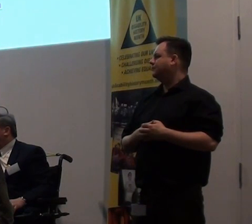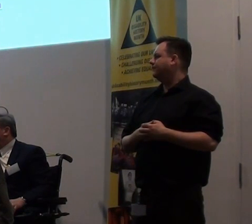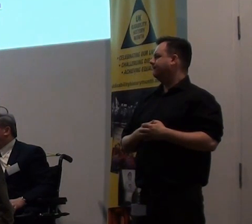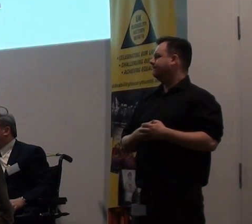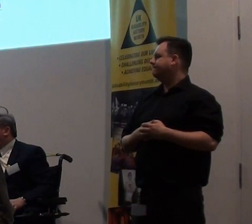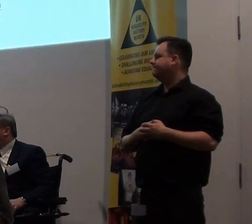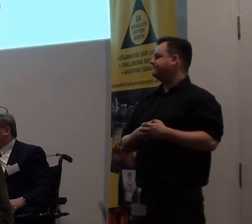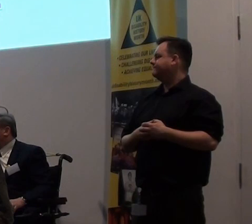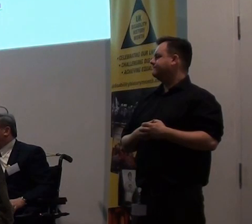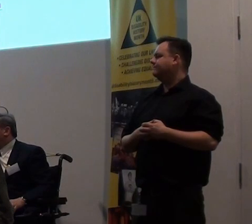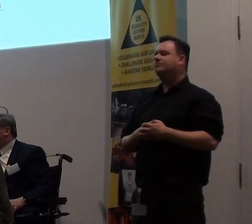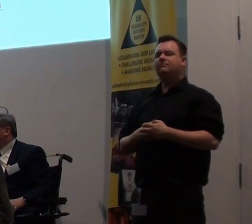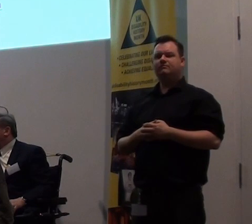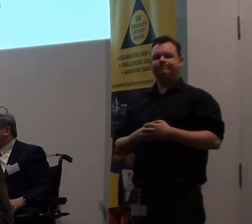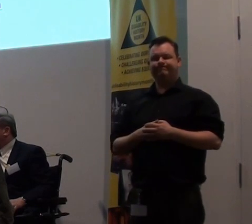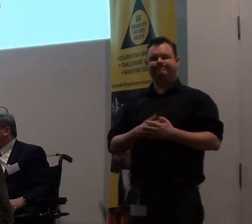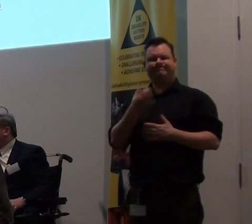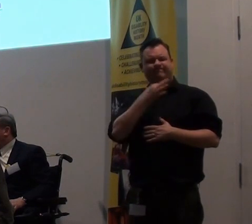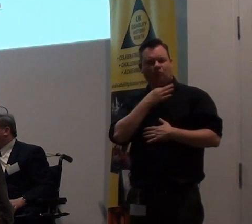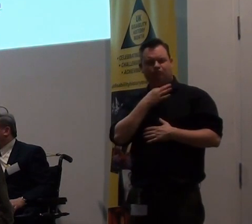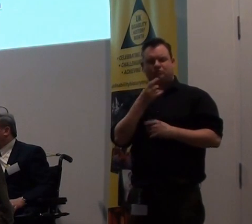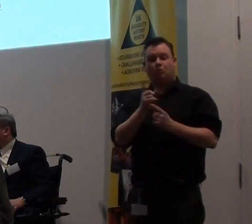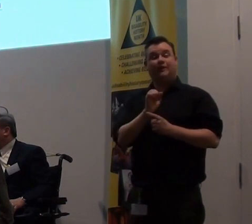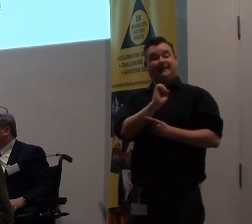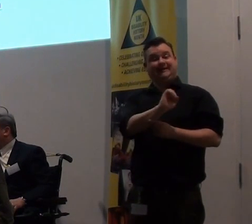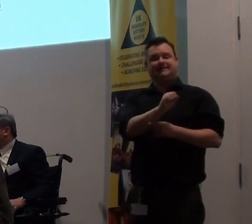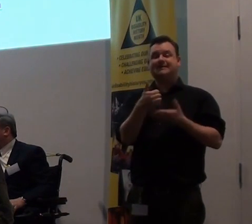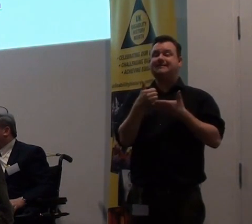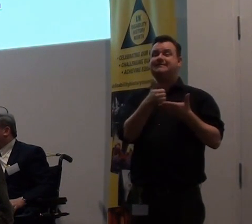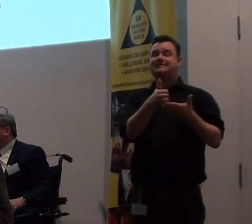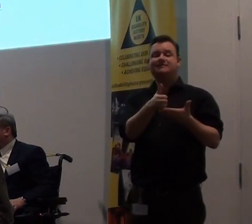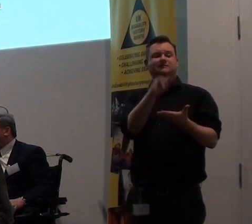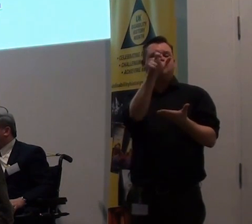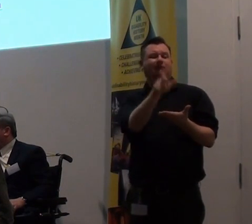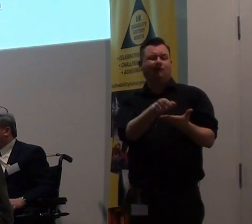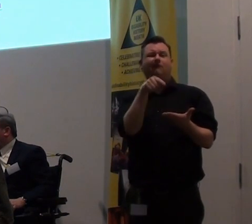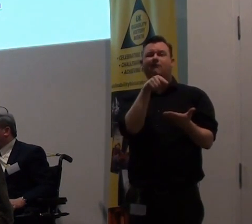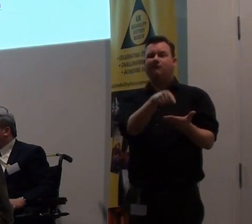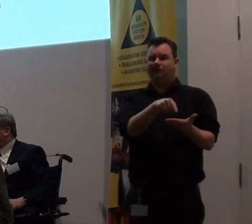his assistance being